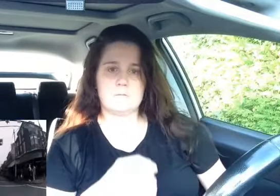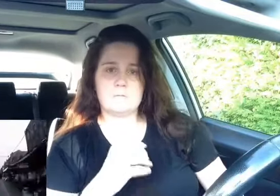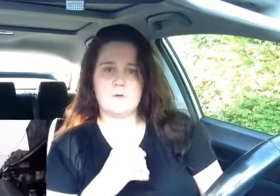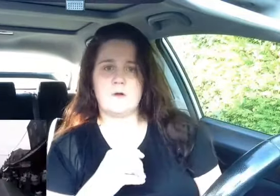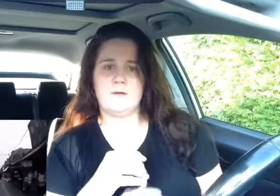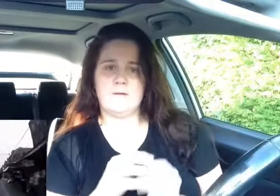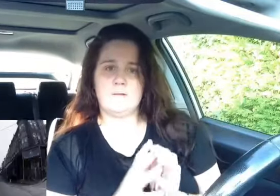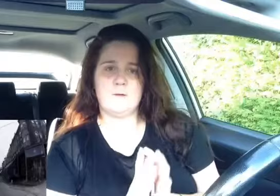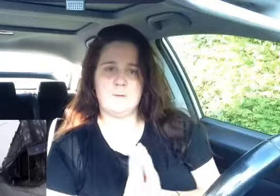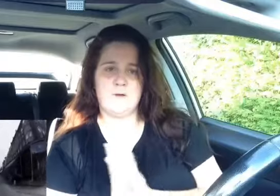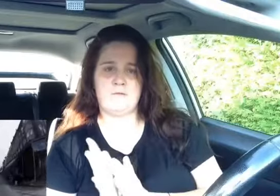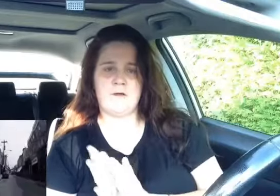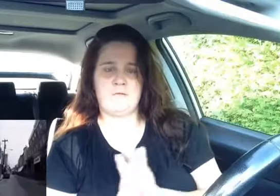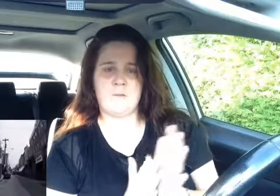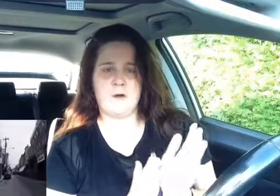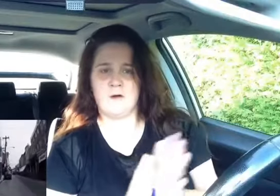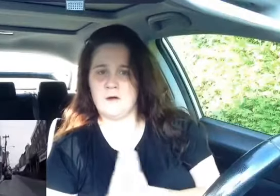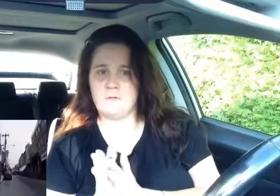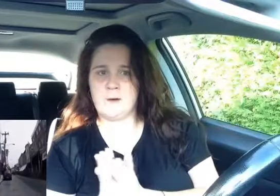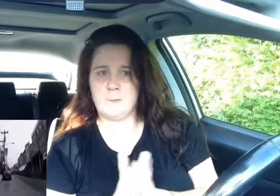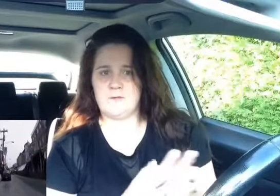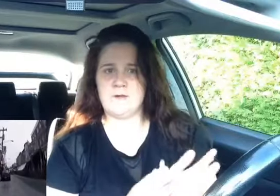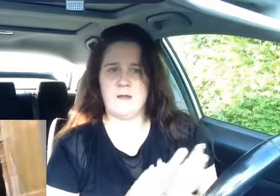We're in our favorite American records now.